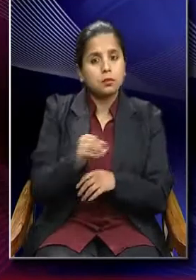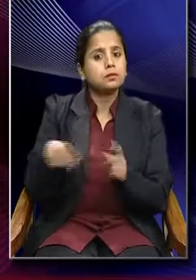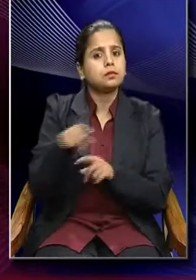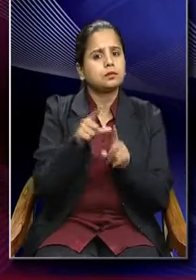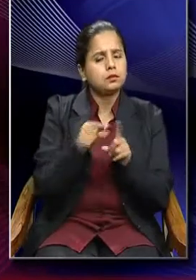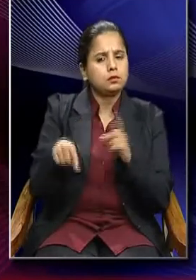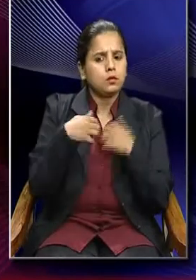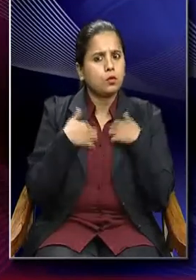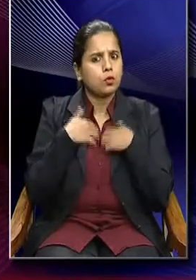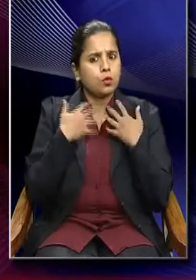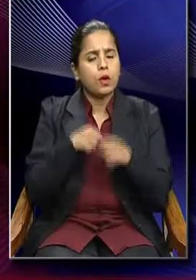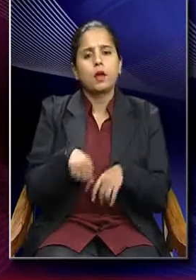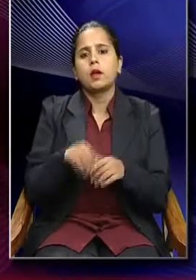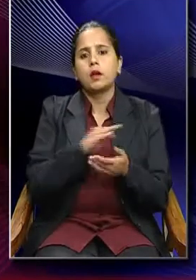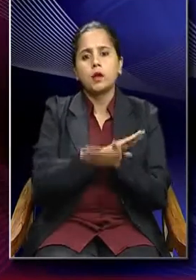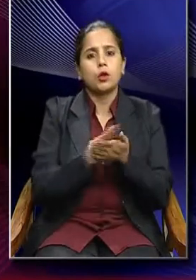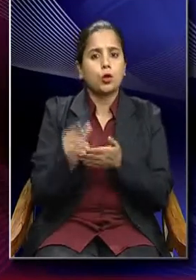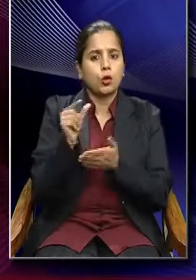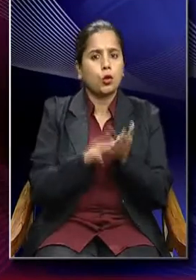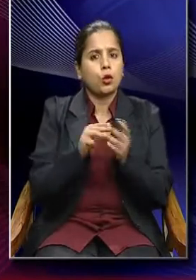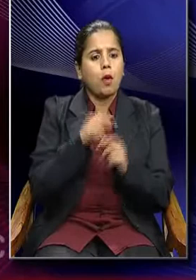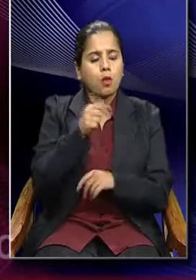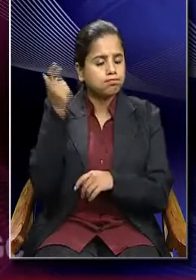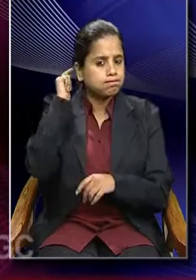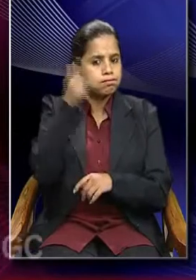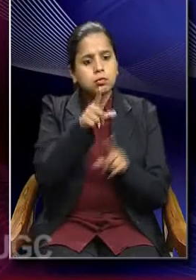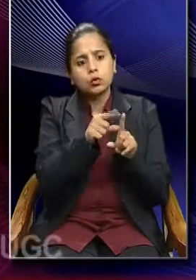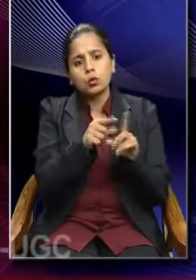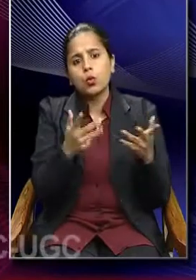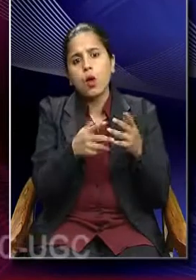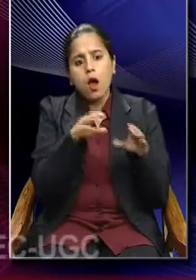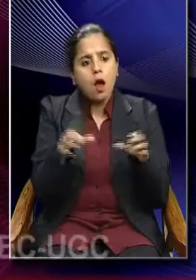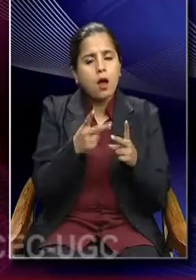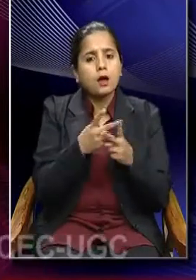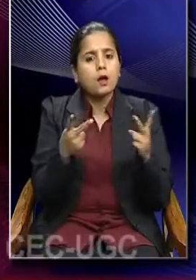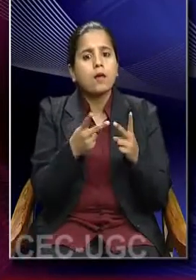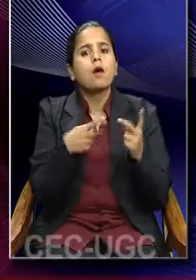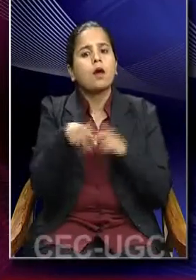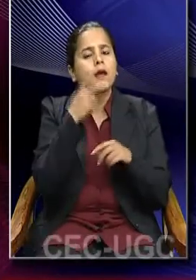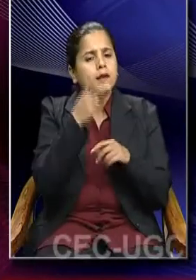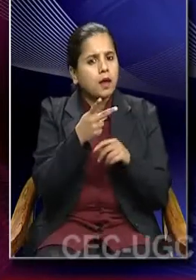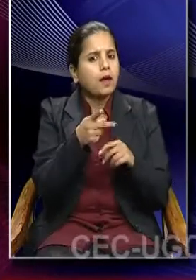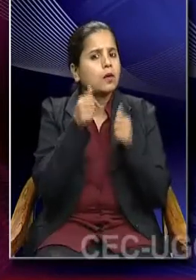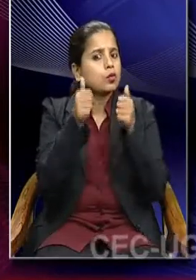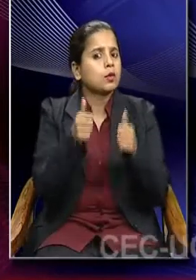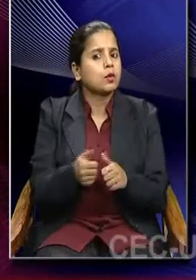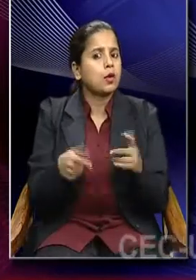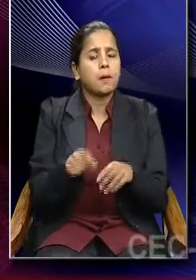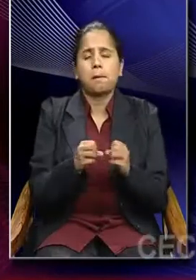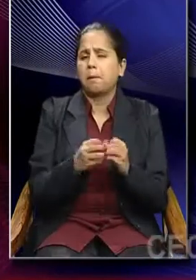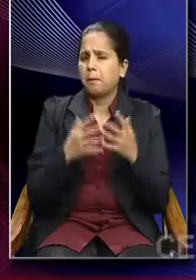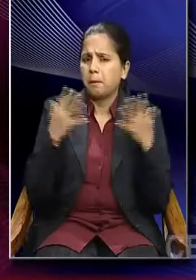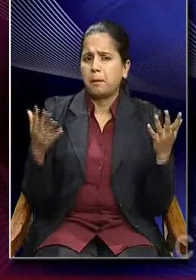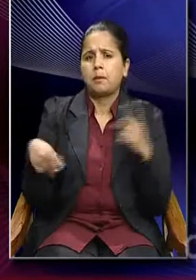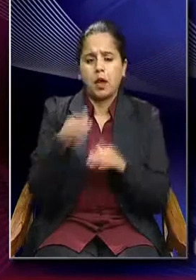interested in human consciousness and action. So, we see this was the outfall of too much of